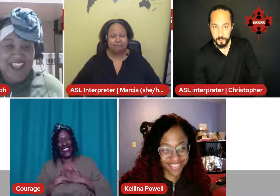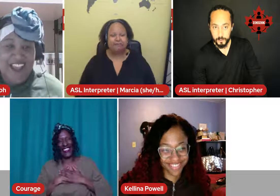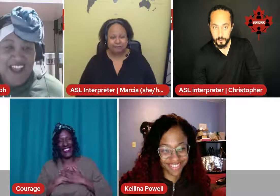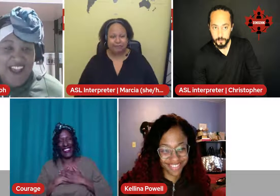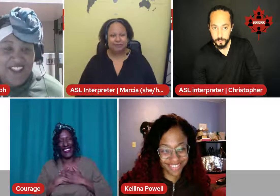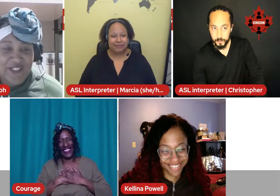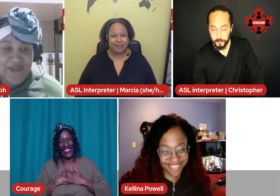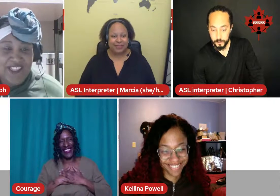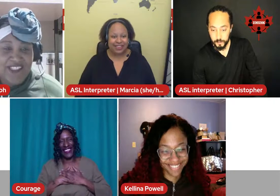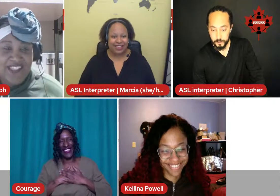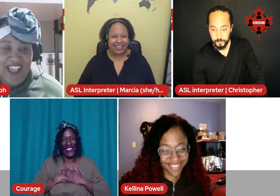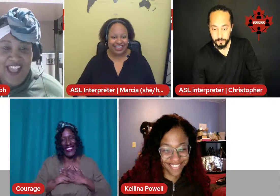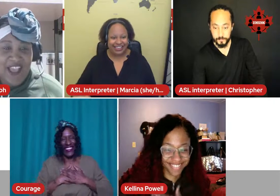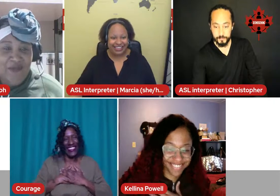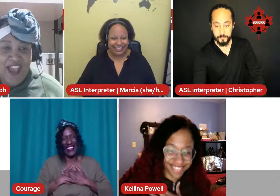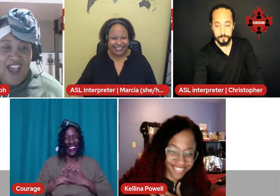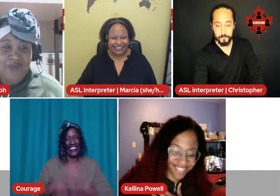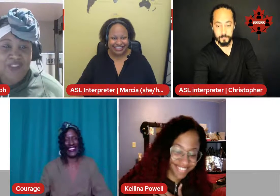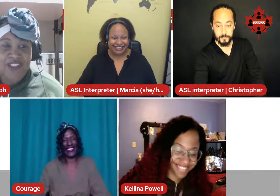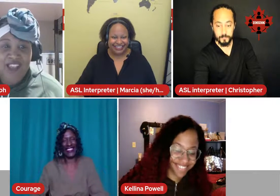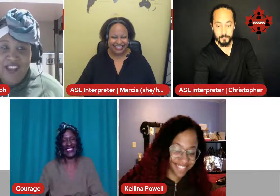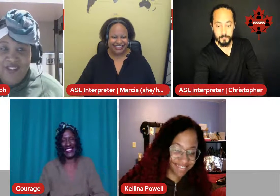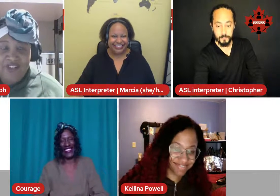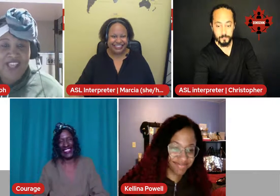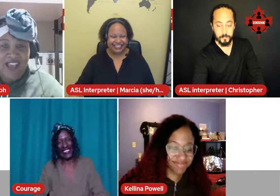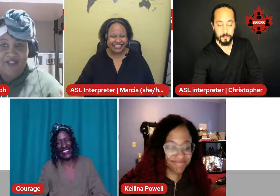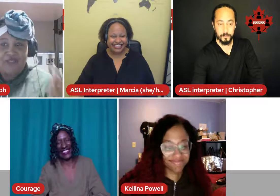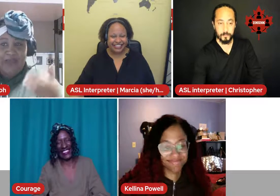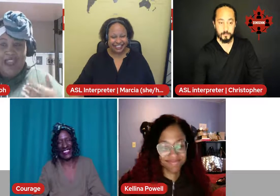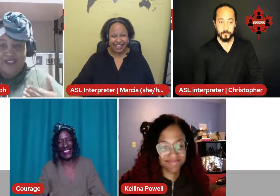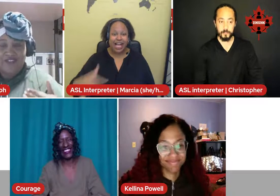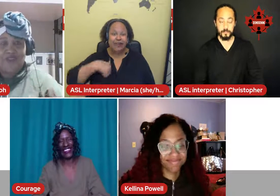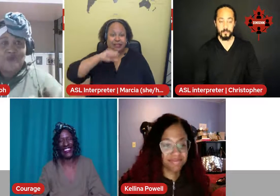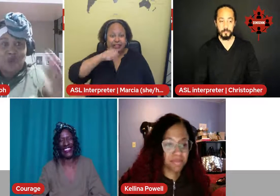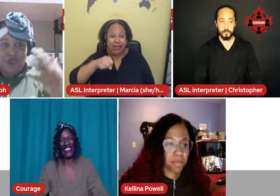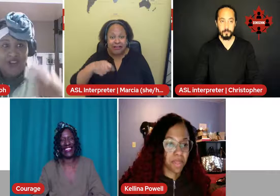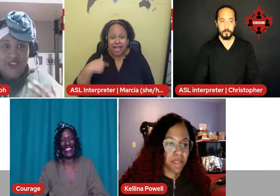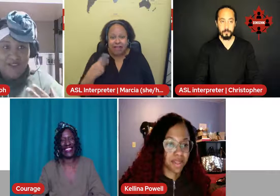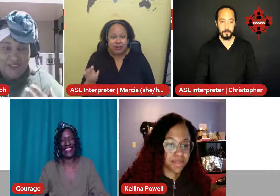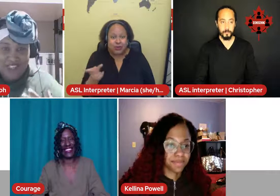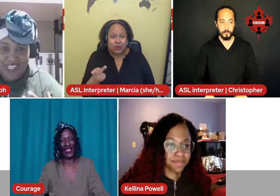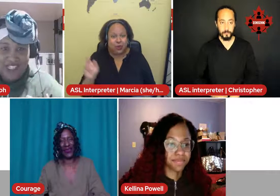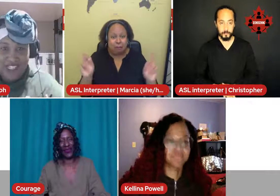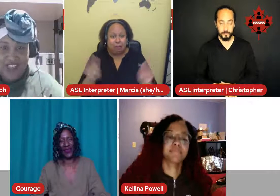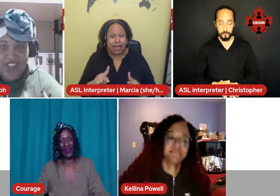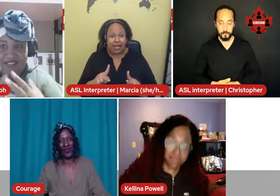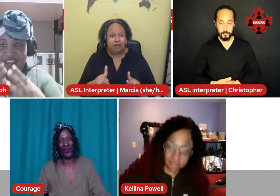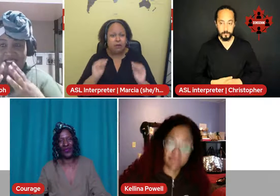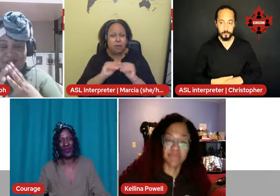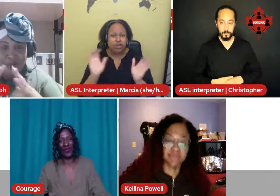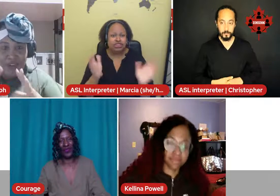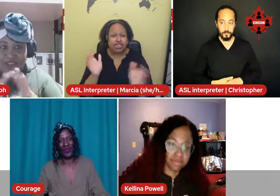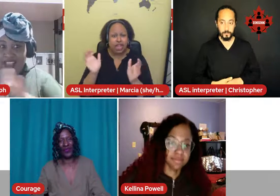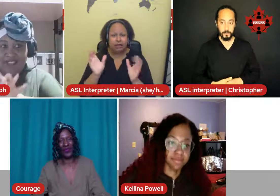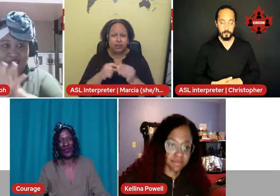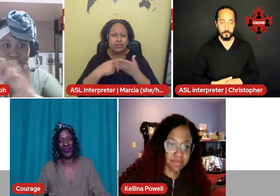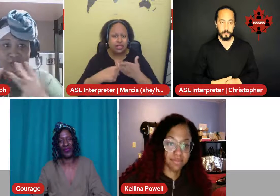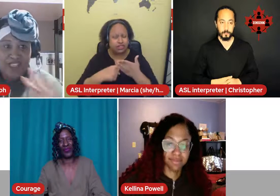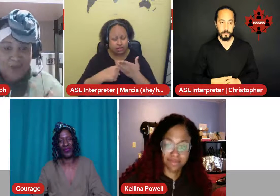I just want to say, I would love to have you back for more conversation. I think it's important. I had so many